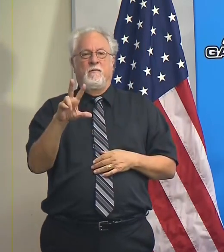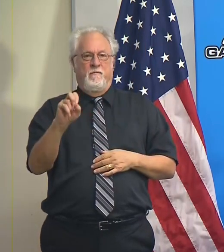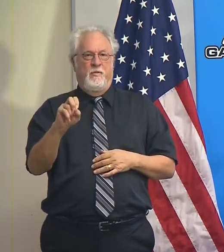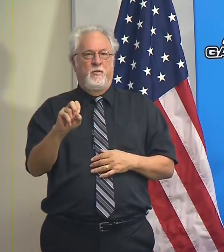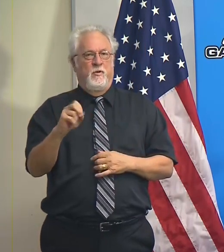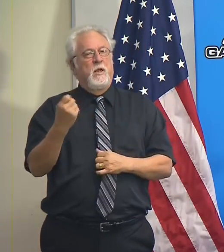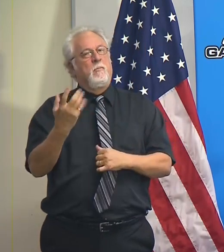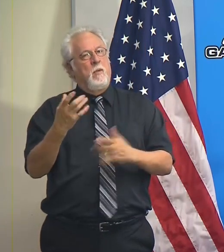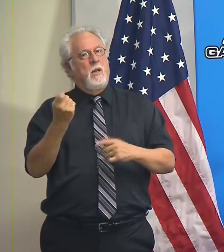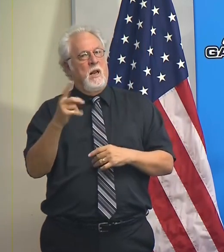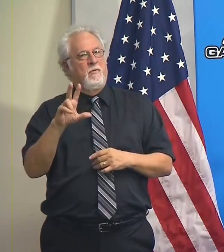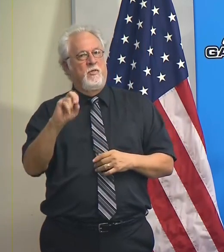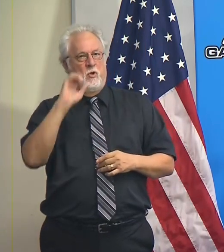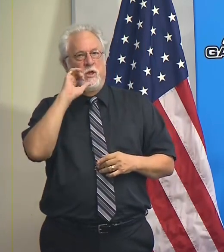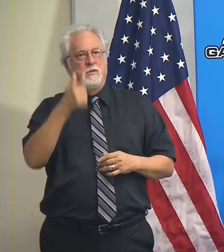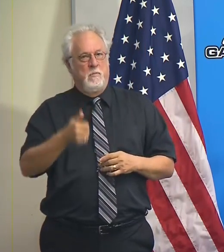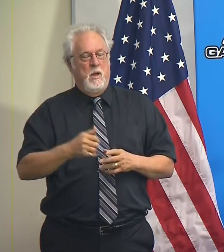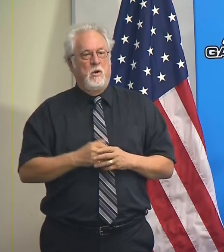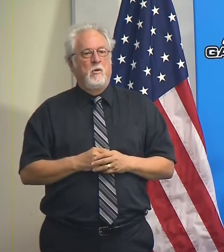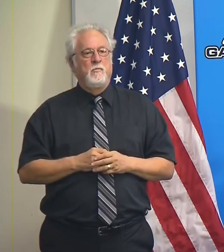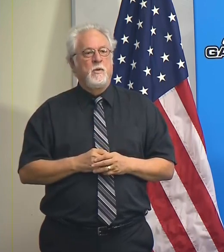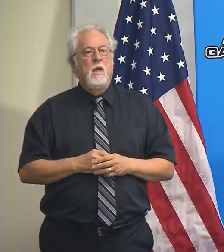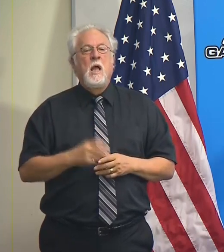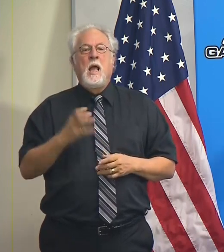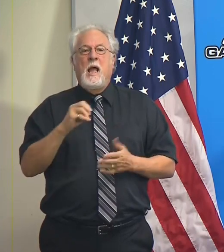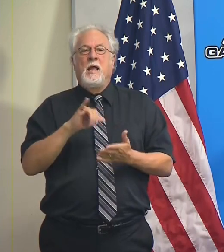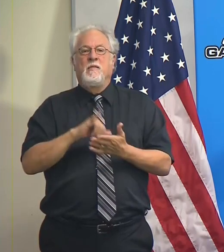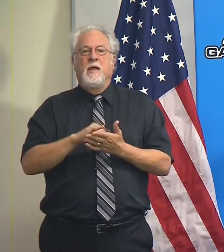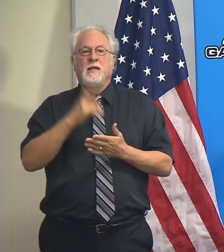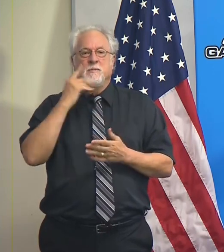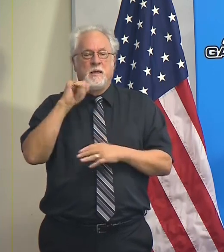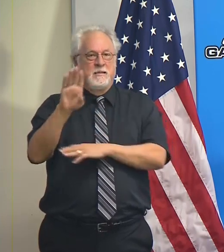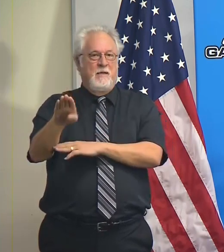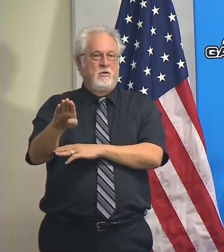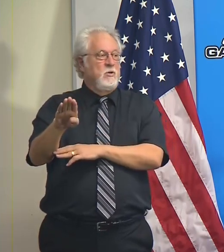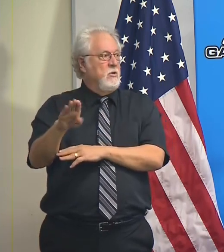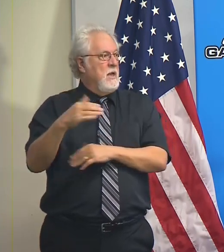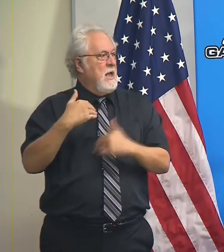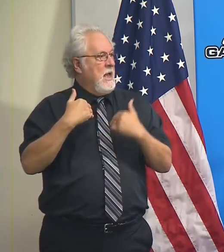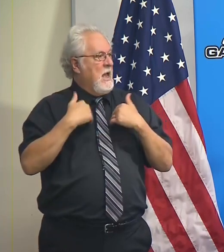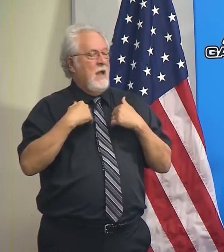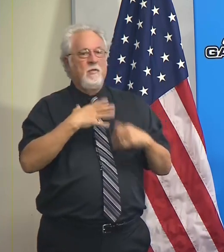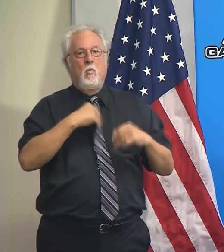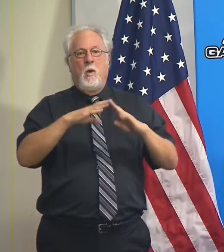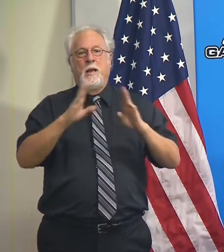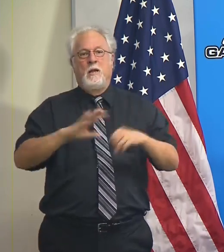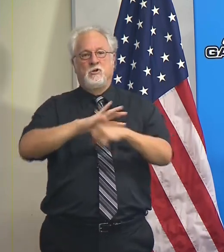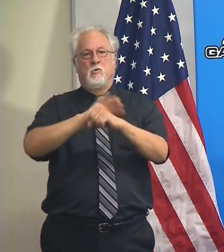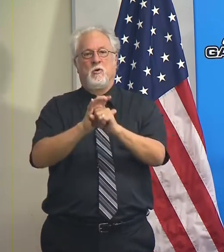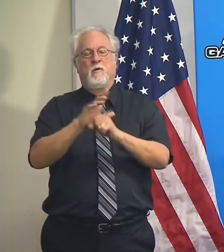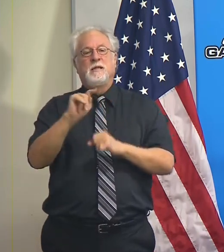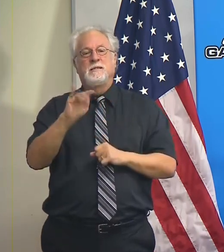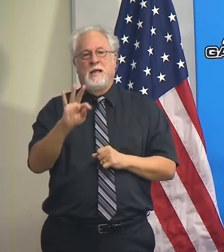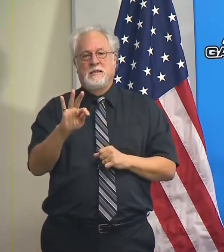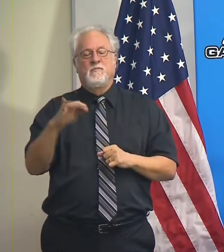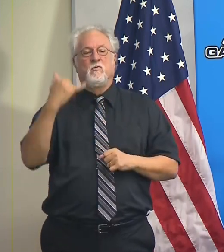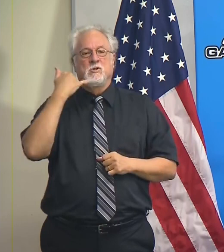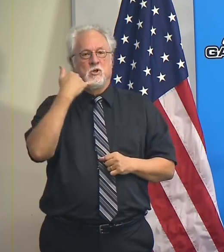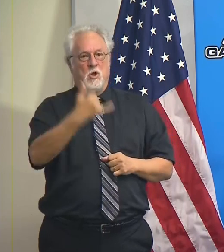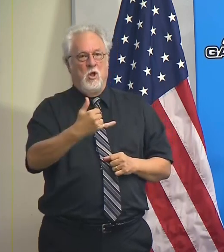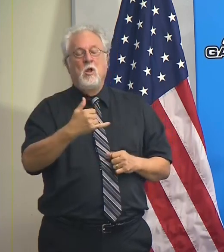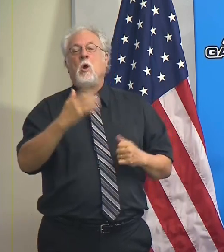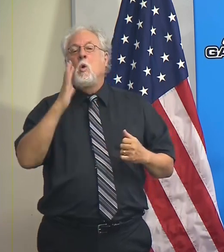Probably at 1130 tomorrow. And that's because in the afternoon I do have the White House Coronavirus Task Force call.